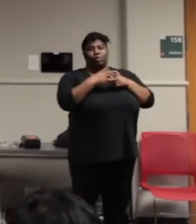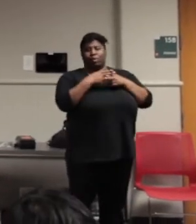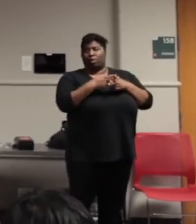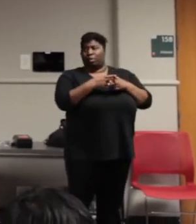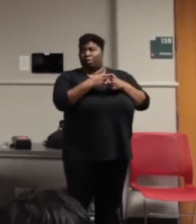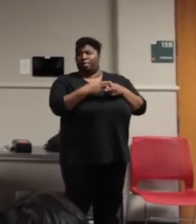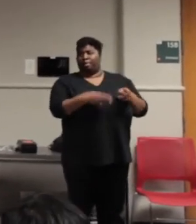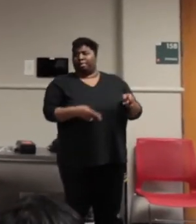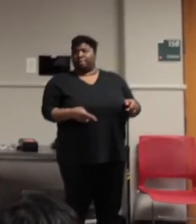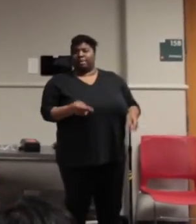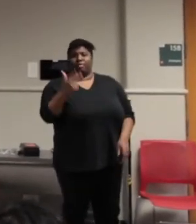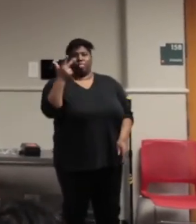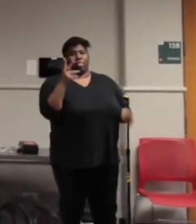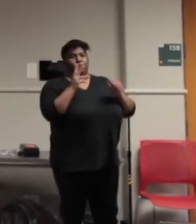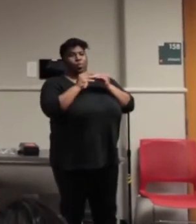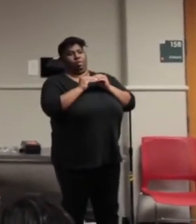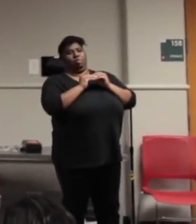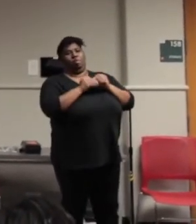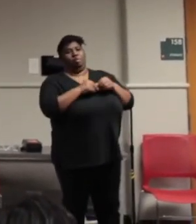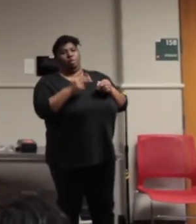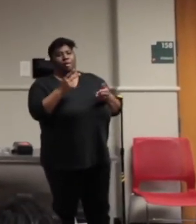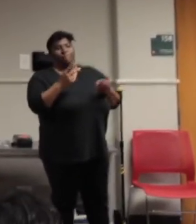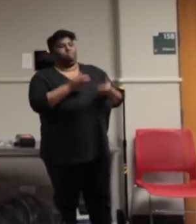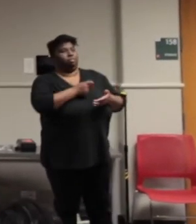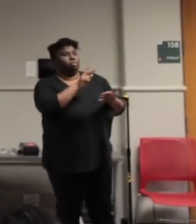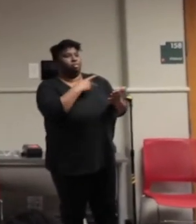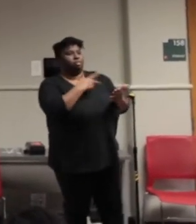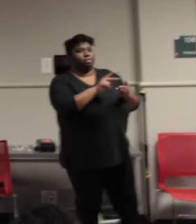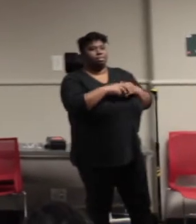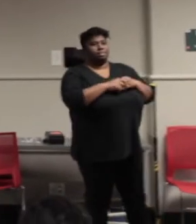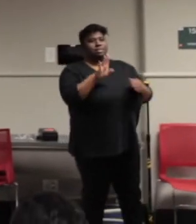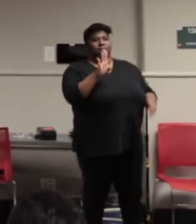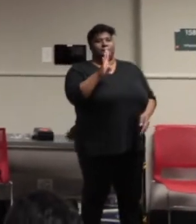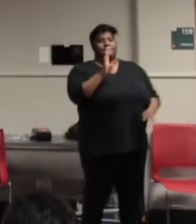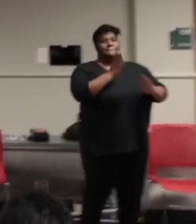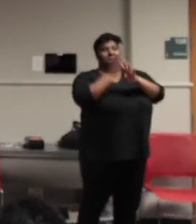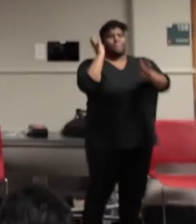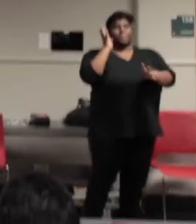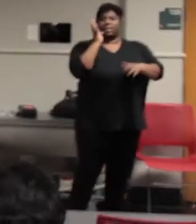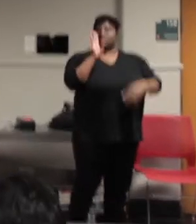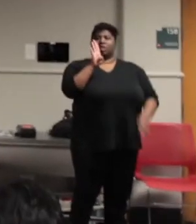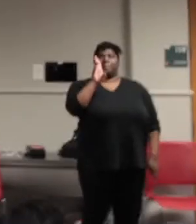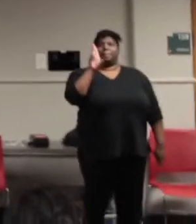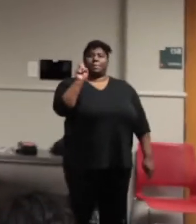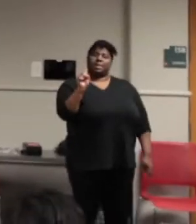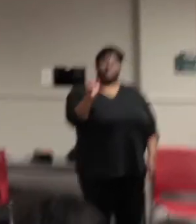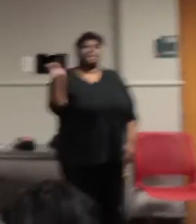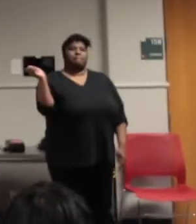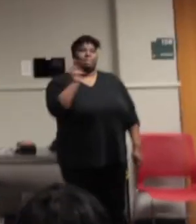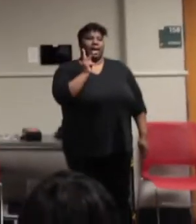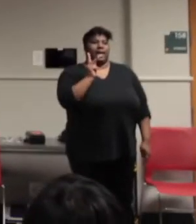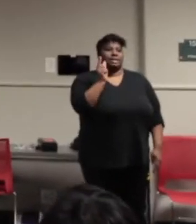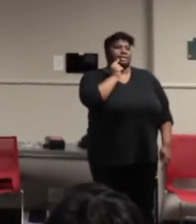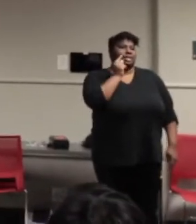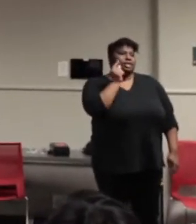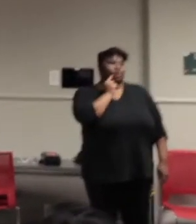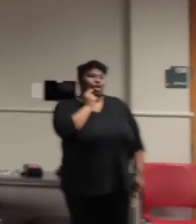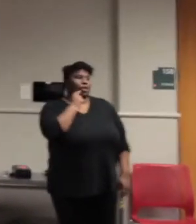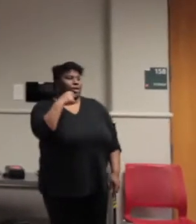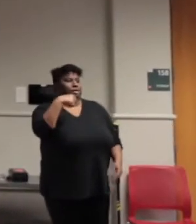poems. This one's called, Bus Back to San Antonio. For a period of time, there was no car in my life, and, uh, I was in Eagle Pass.